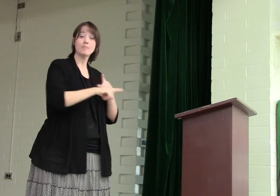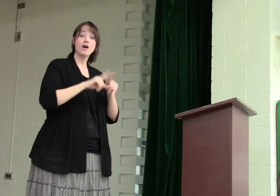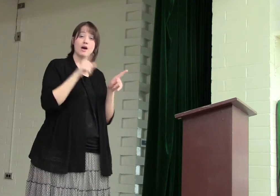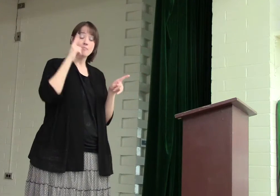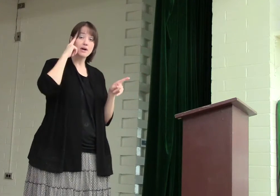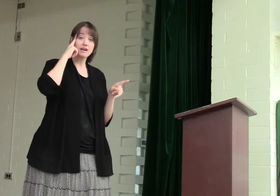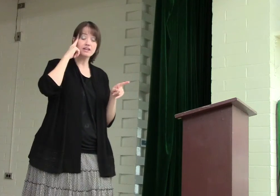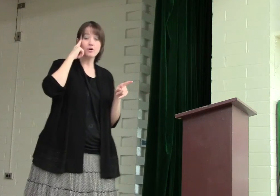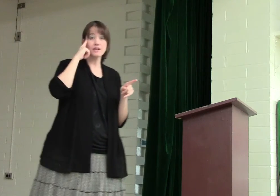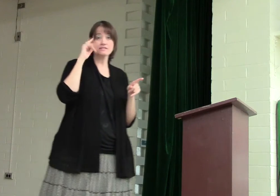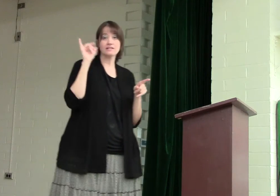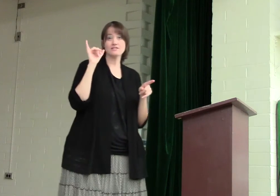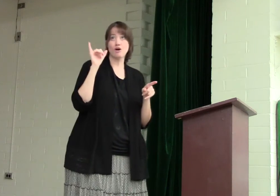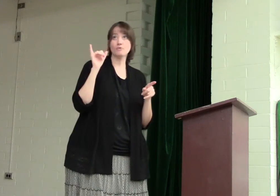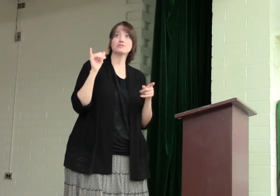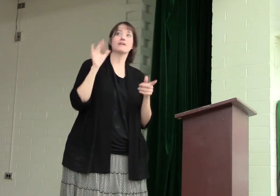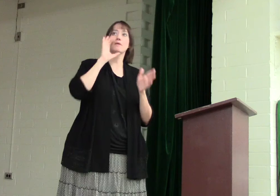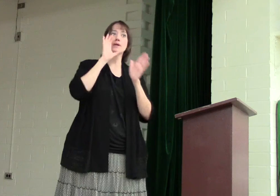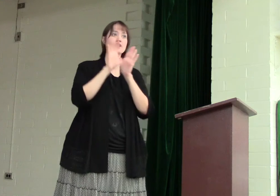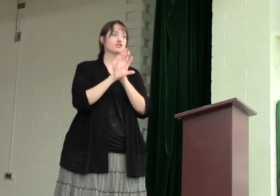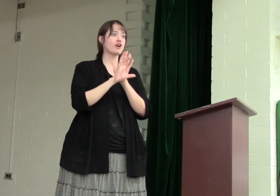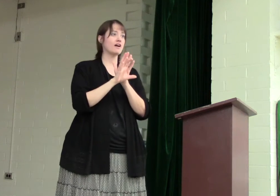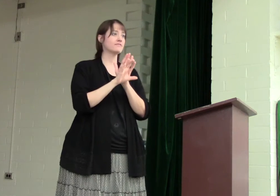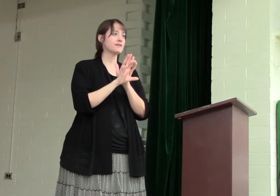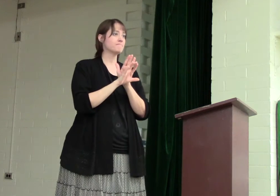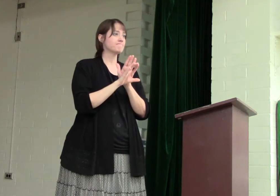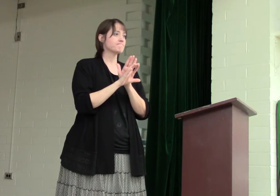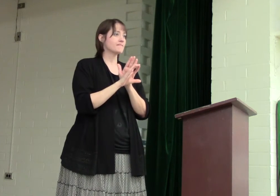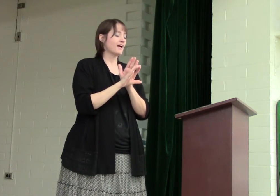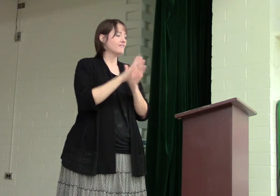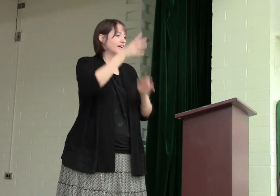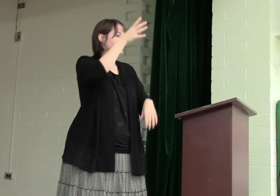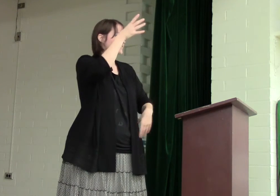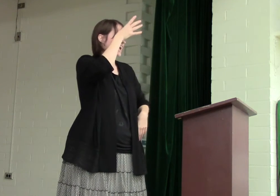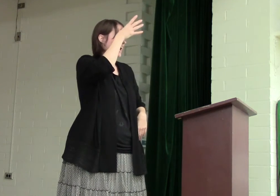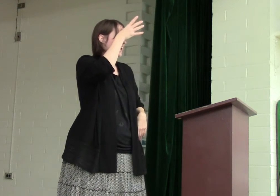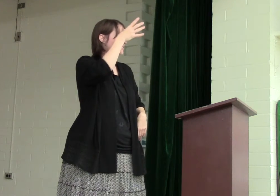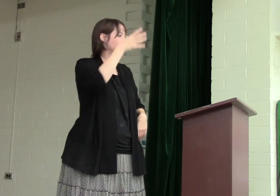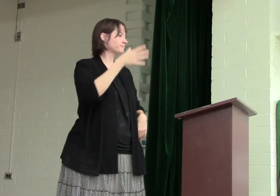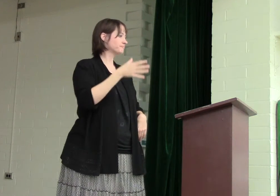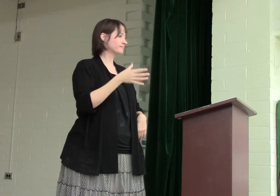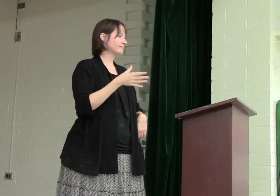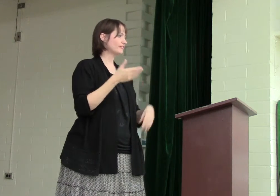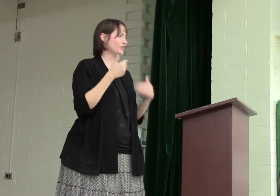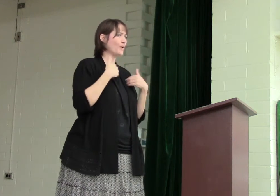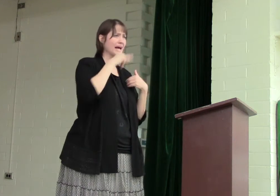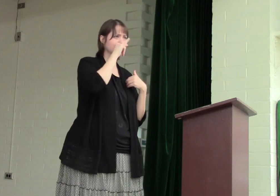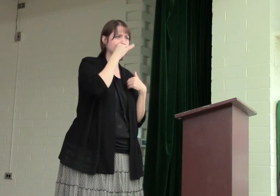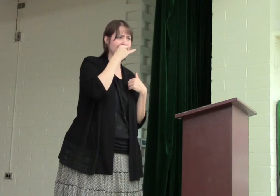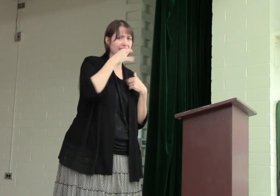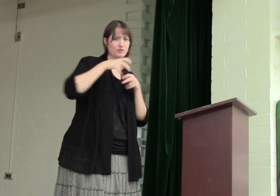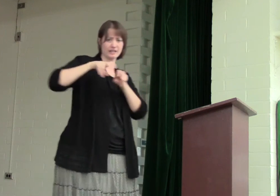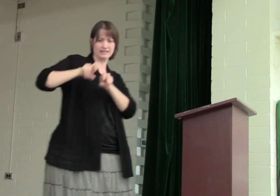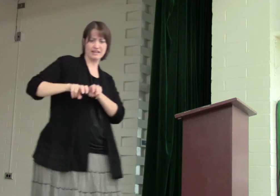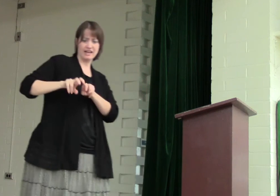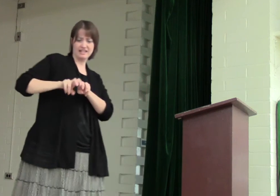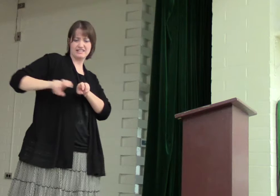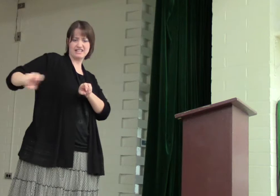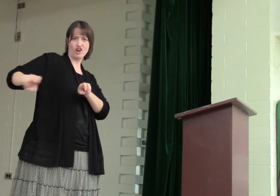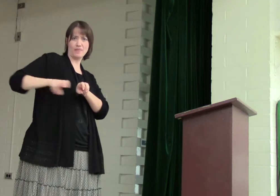But, you know, it's almost like the picture of, like, the dad who has a kid who's, like, sitting on